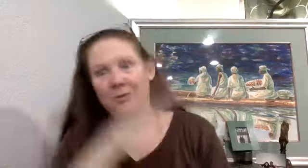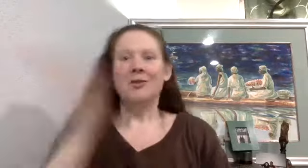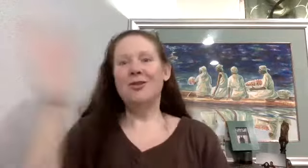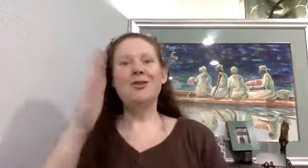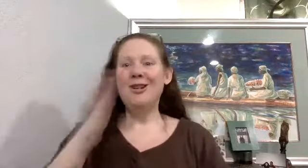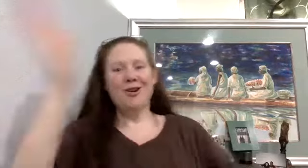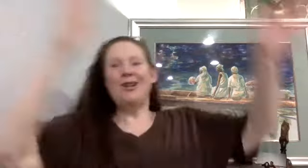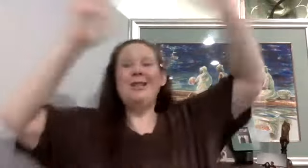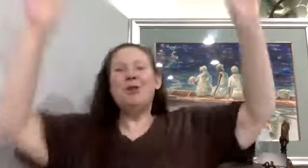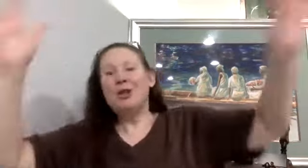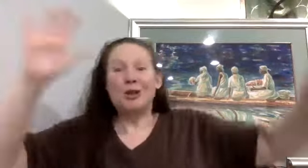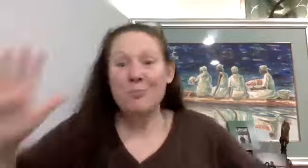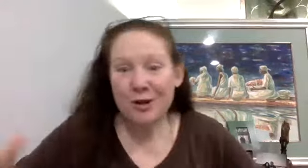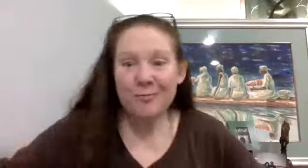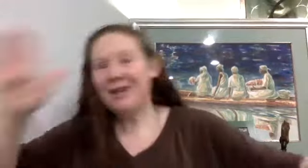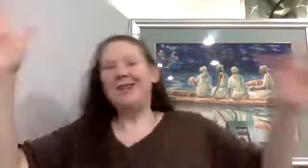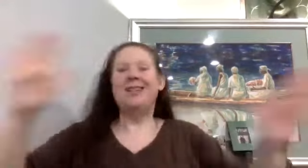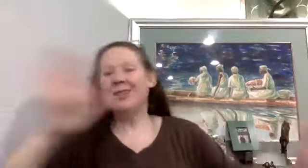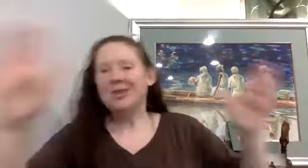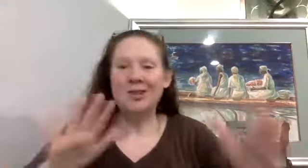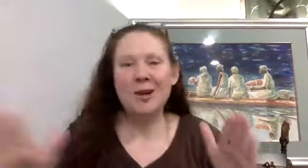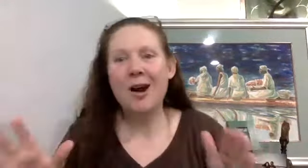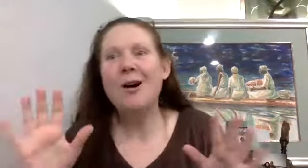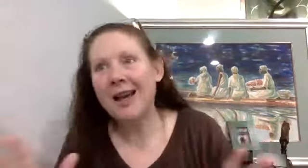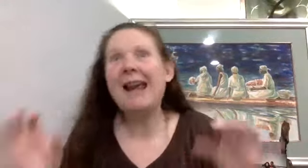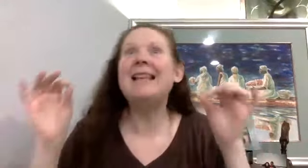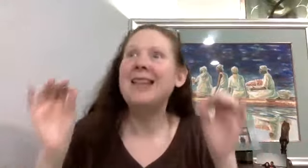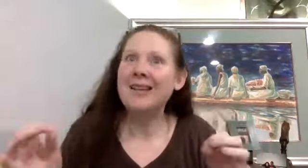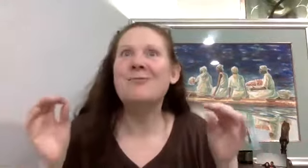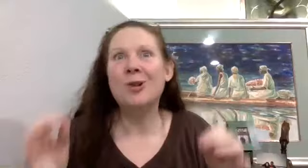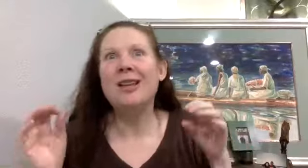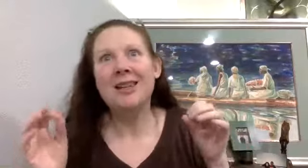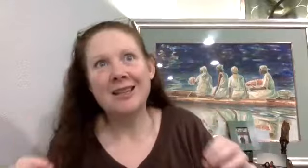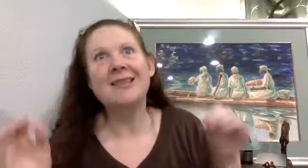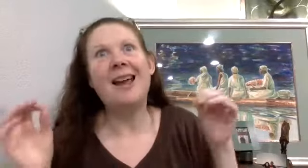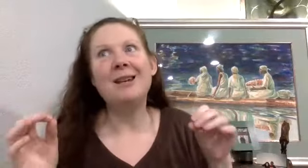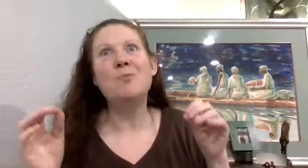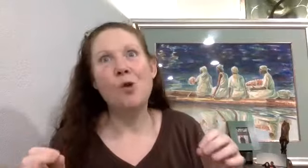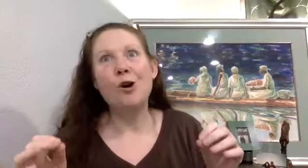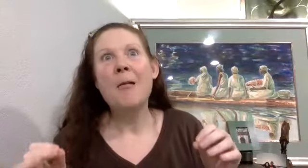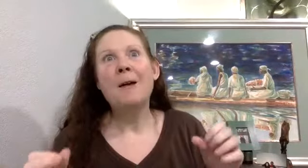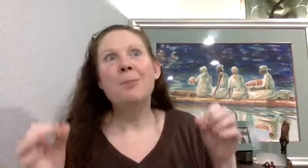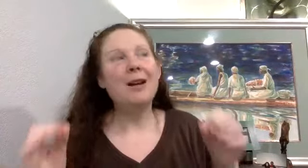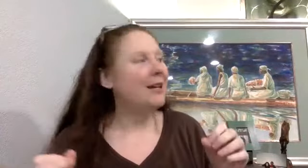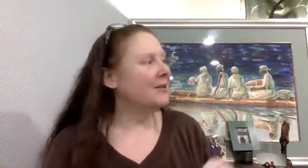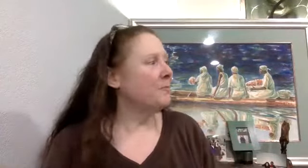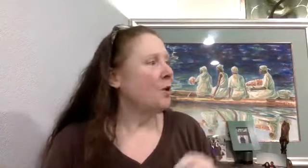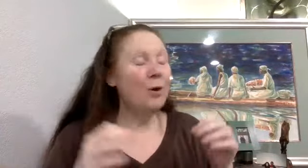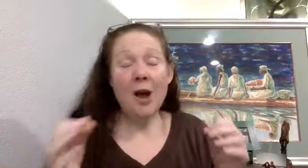you know, you need to do some movement. You need to go, okay. It doesn't work like this anymore because we're not